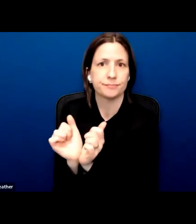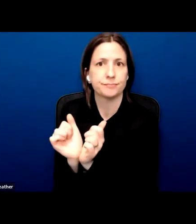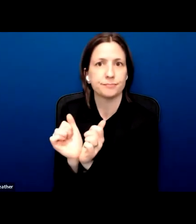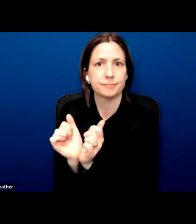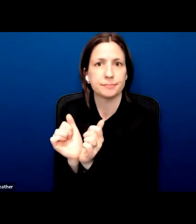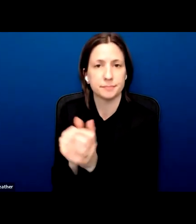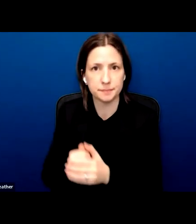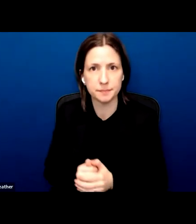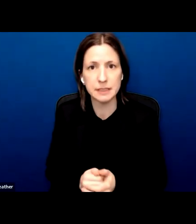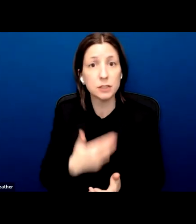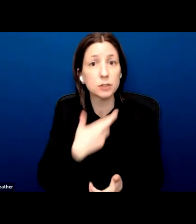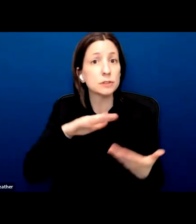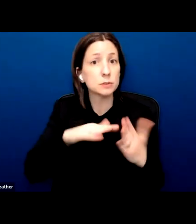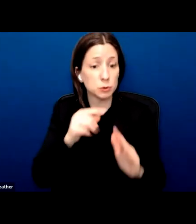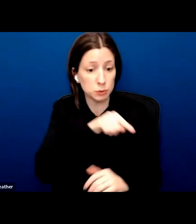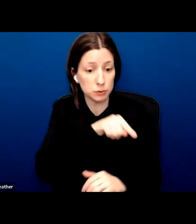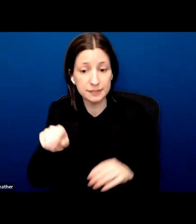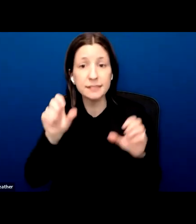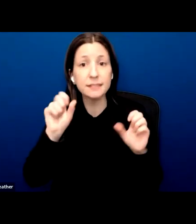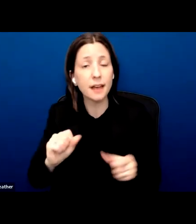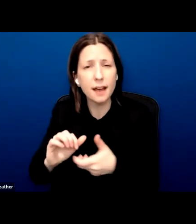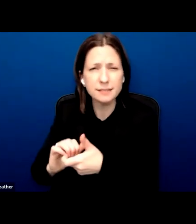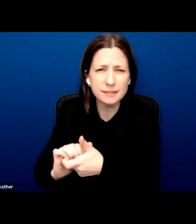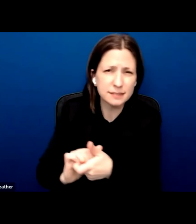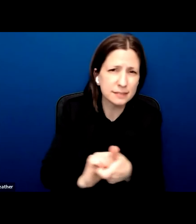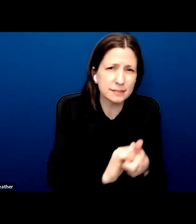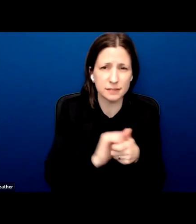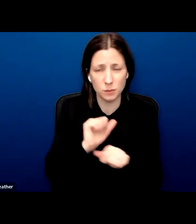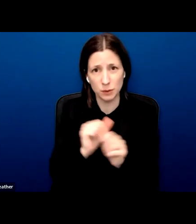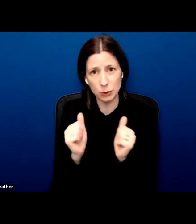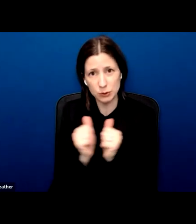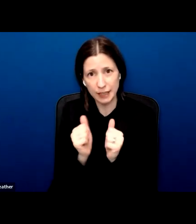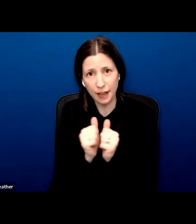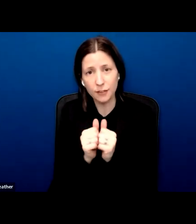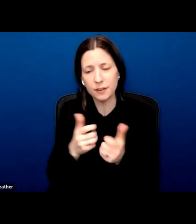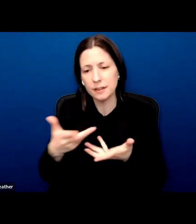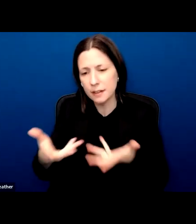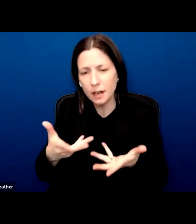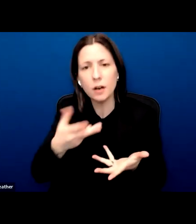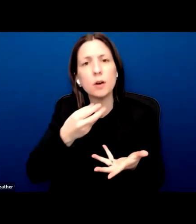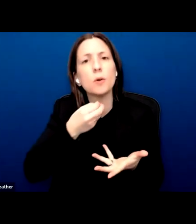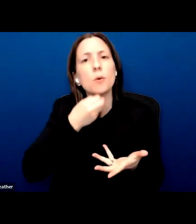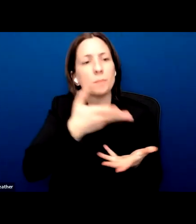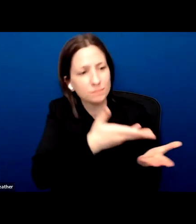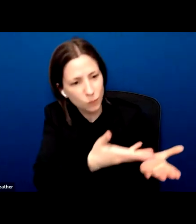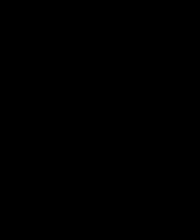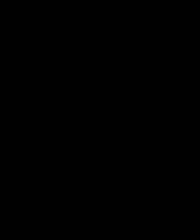together and insist that Canada truly welcome those citizens seeking safety or a better life in this country.